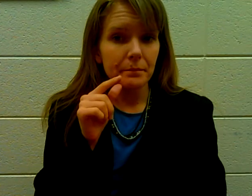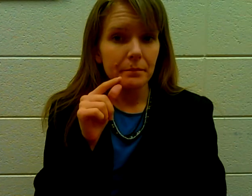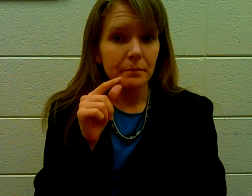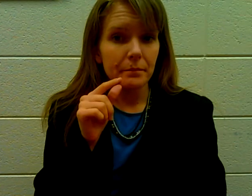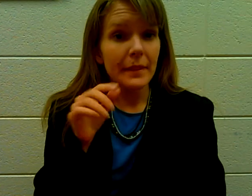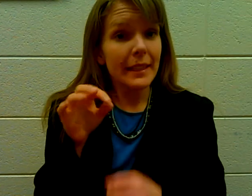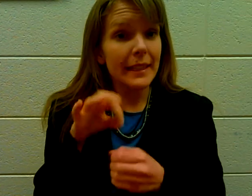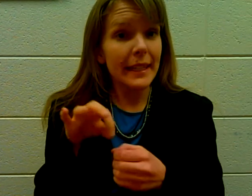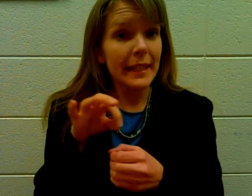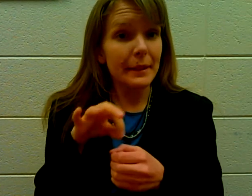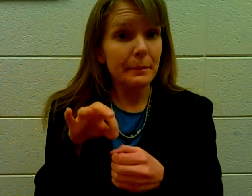Tea.